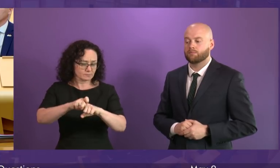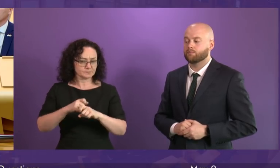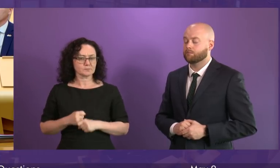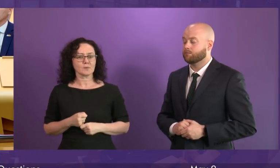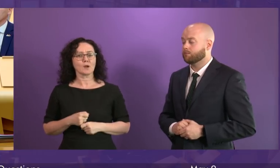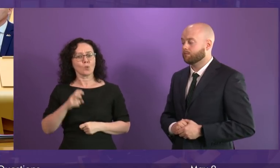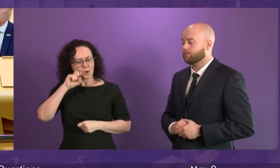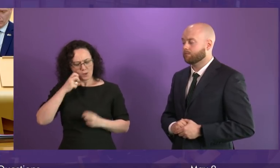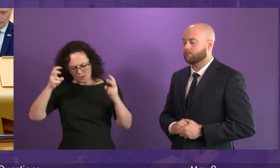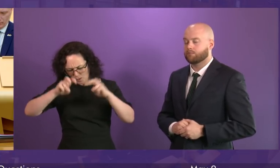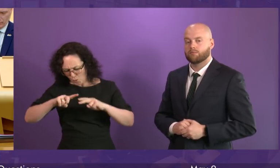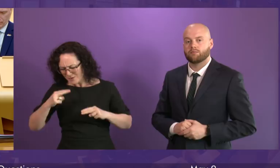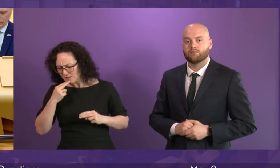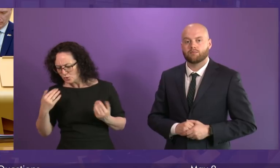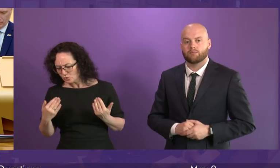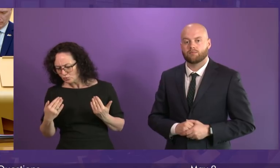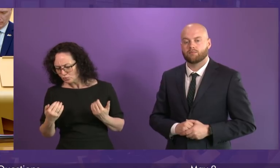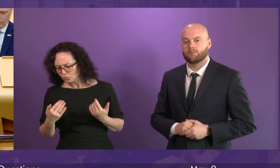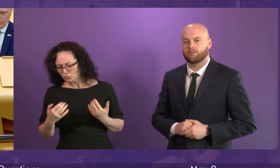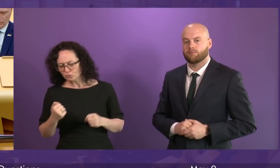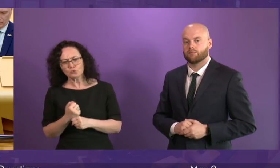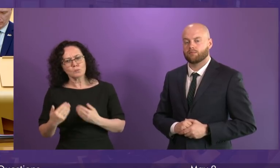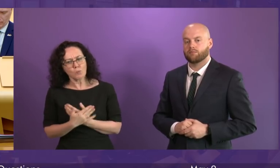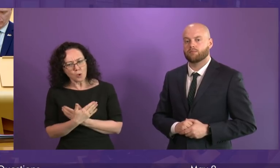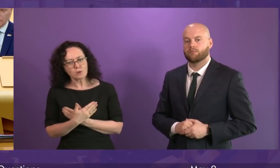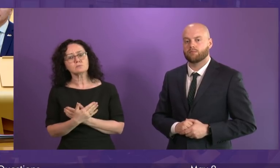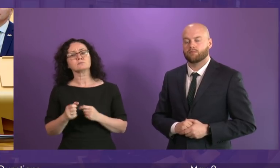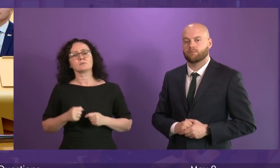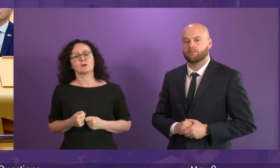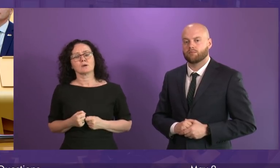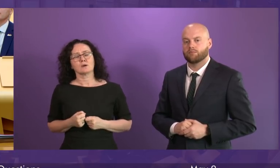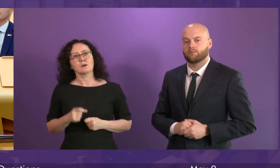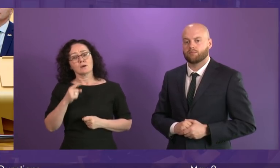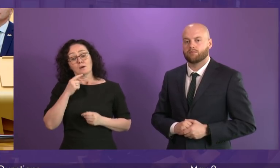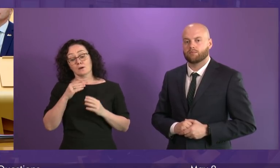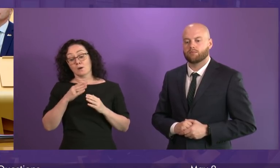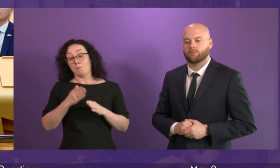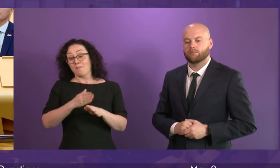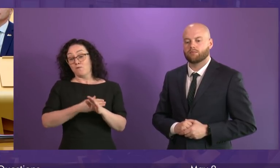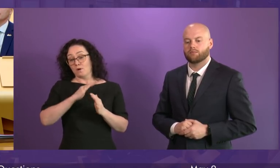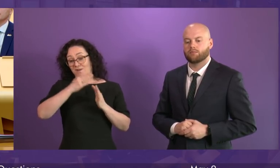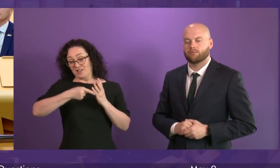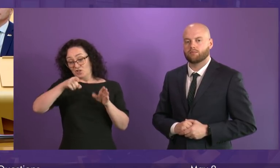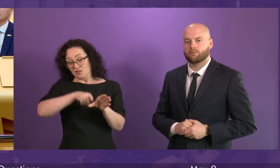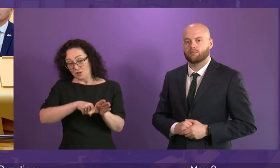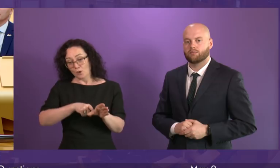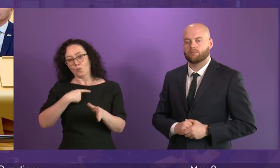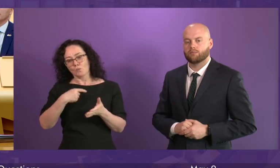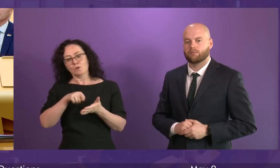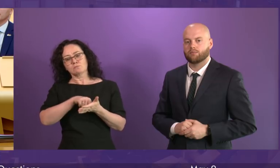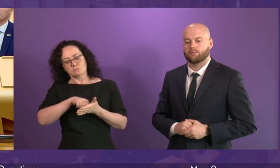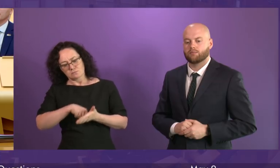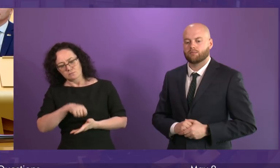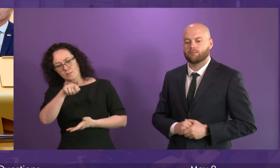what more we need to do and what we need to do differently. And by the end of this year, Ministers will write to the Environment Committee with our initial